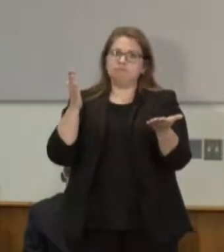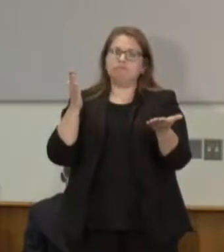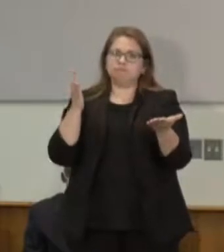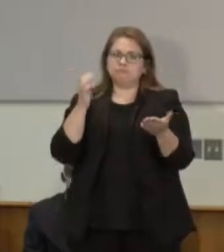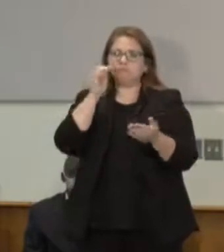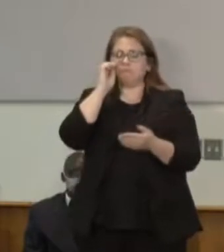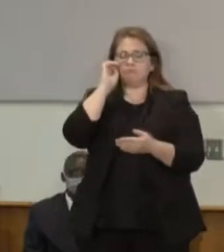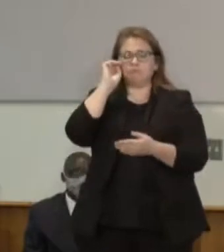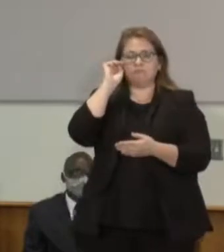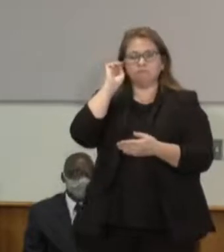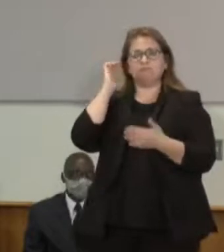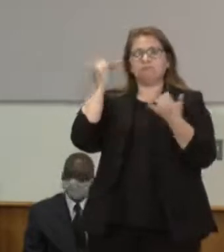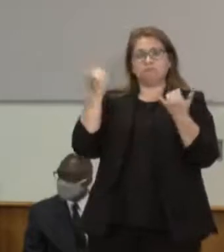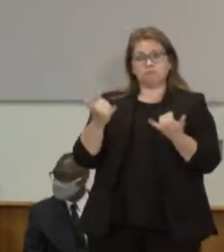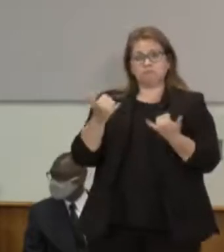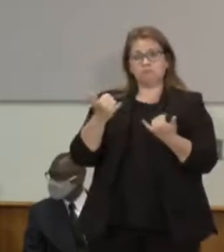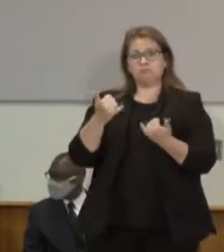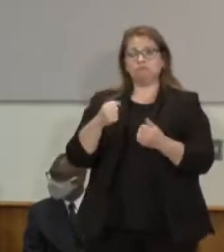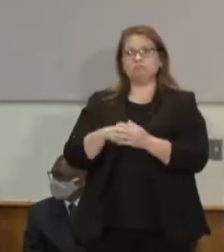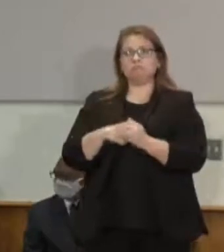Representative Rena Moran.